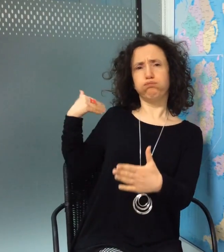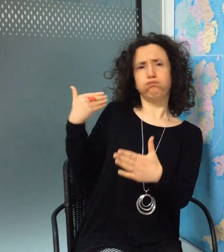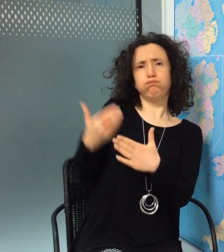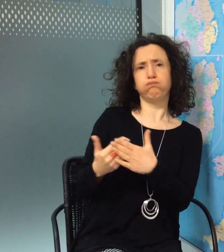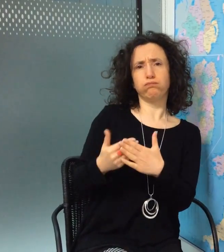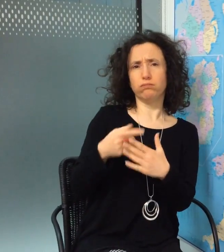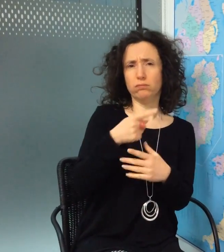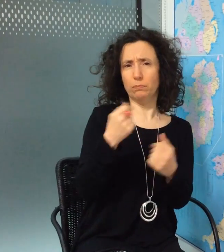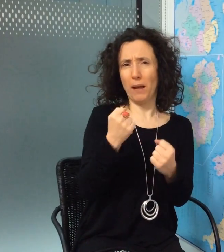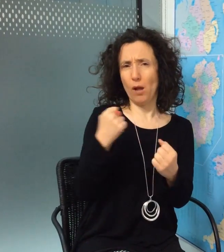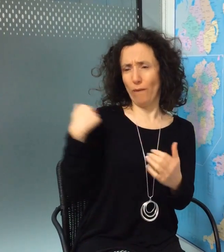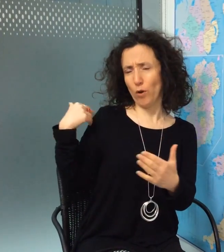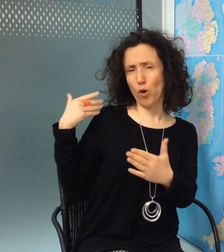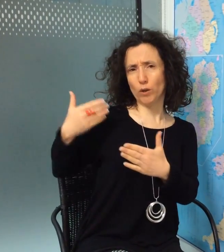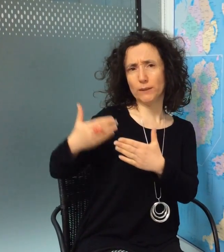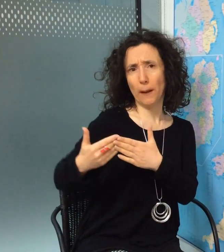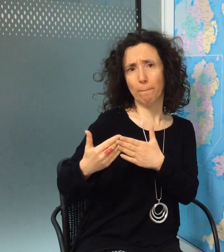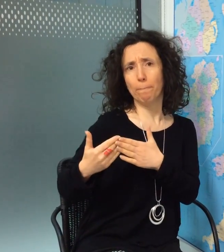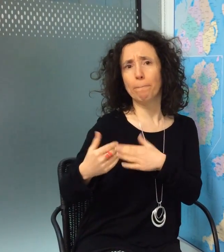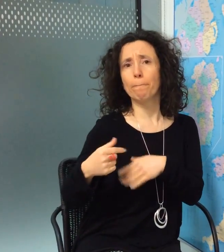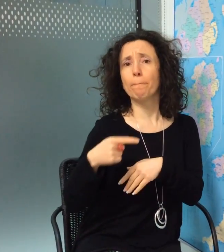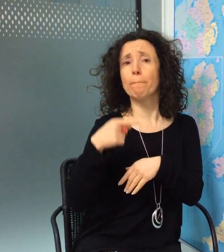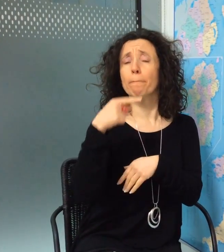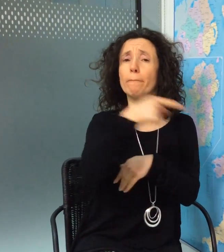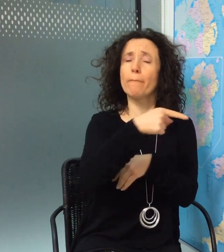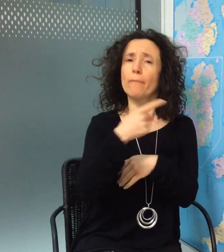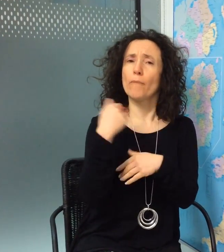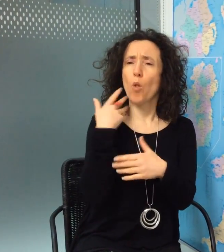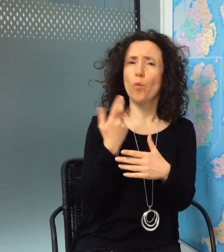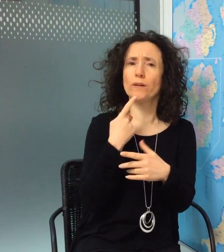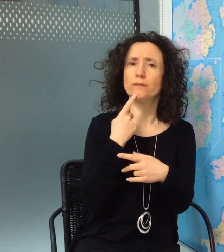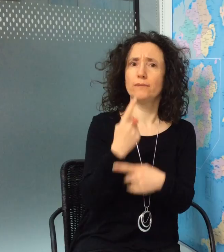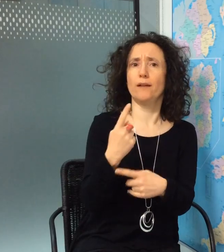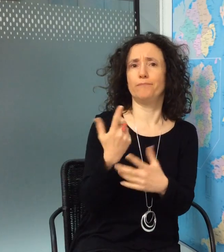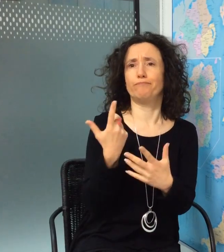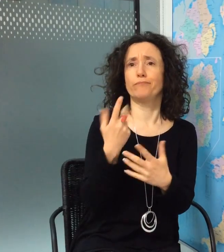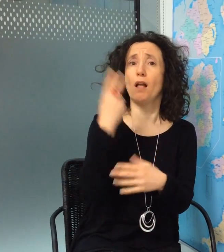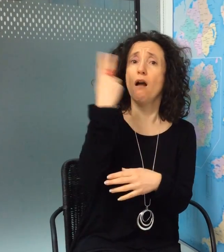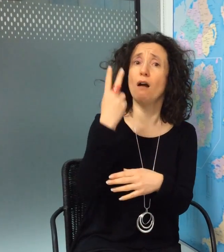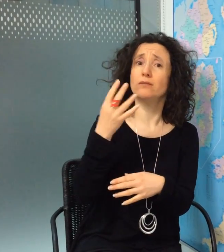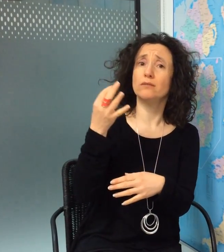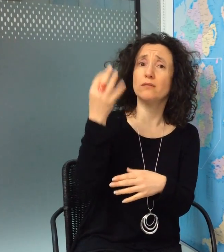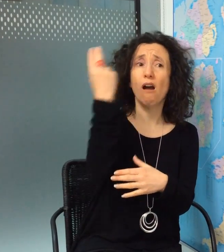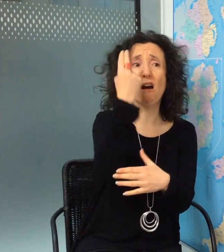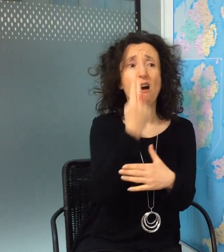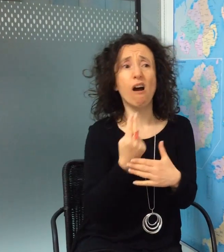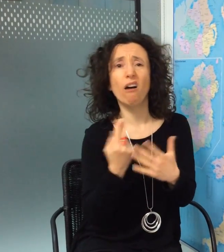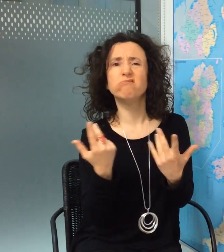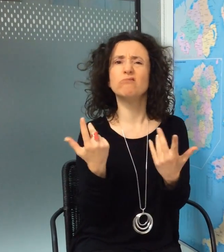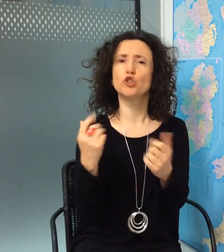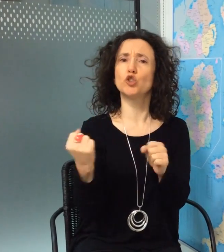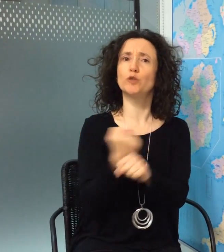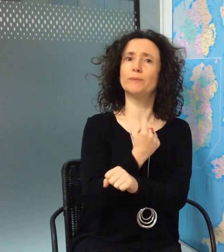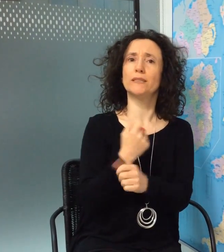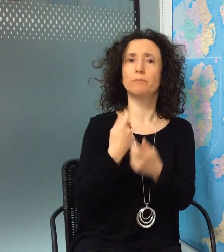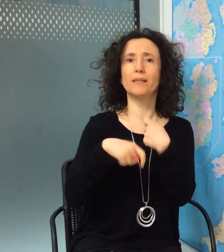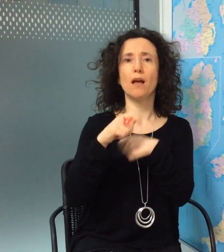Since they have been in power, they have suggested that the arts industry as a whole would be better off being privatised